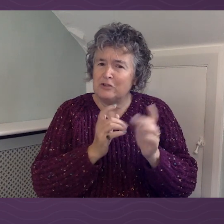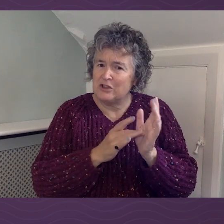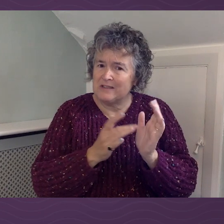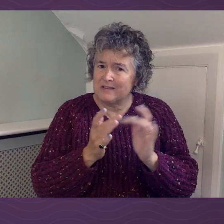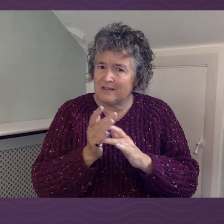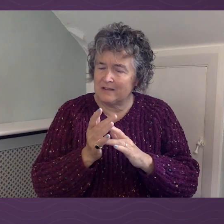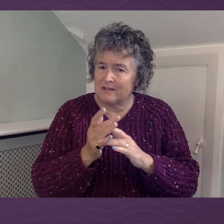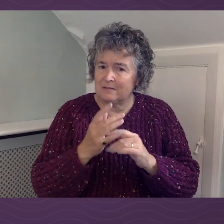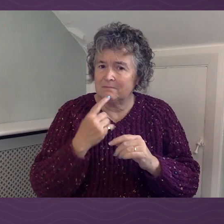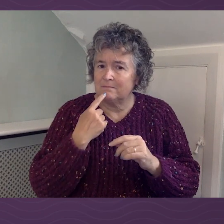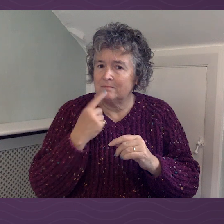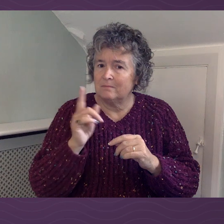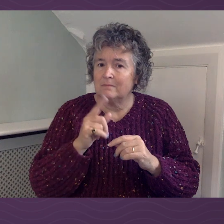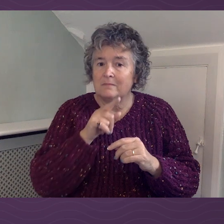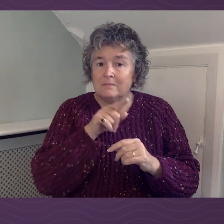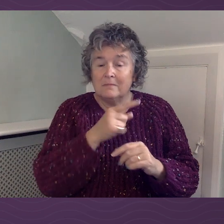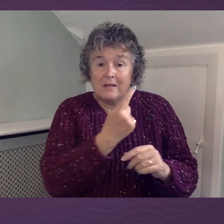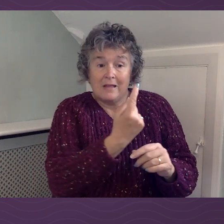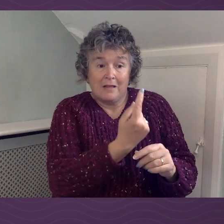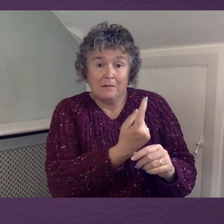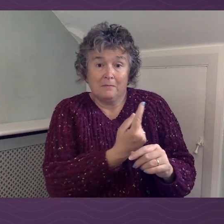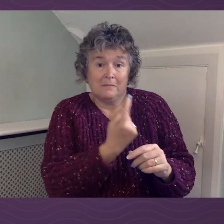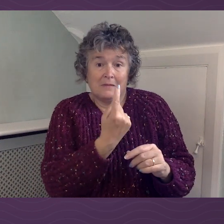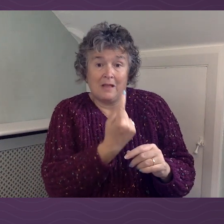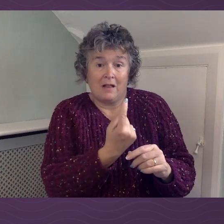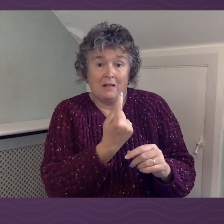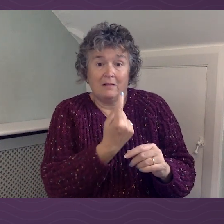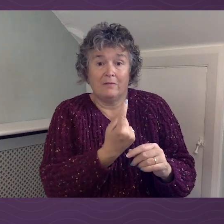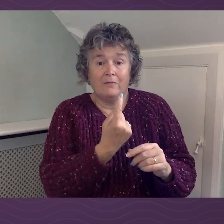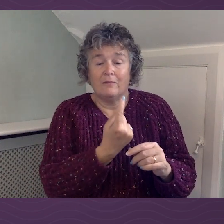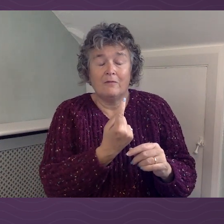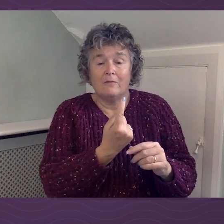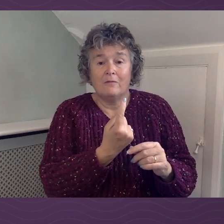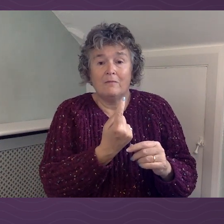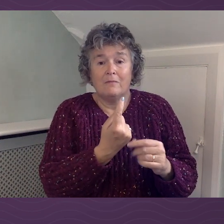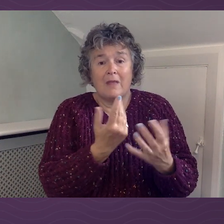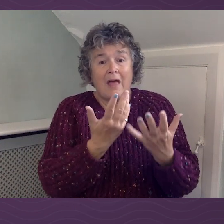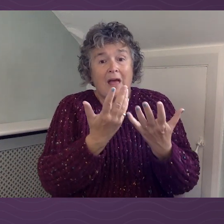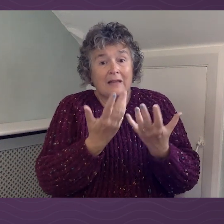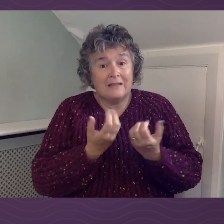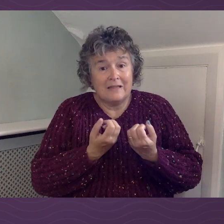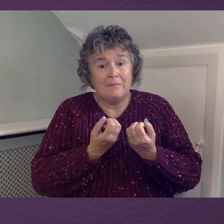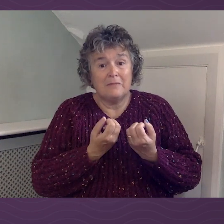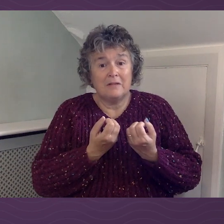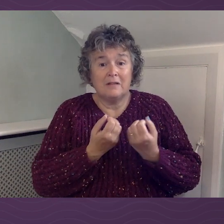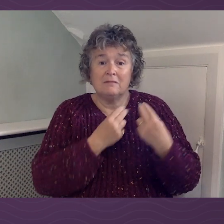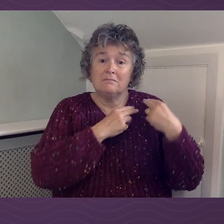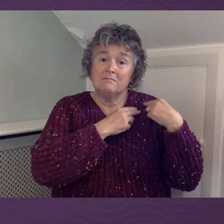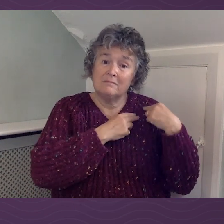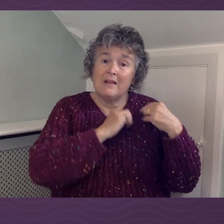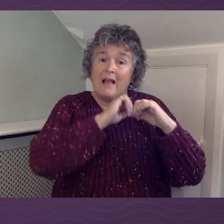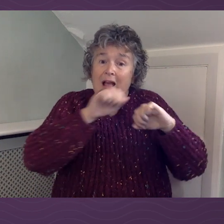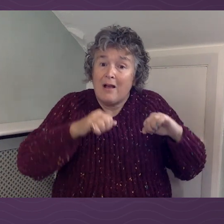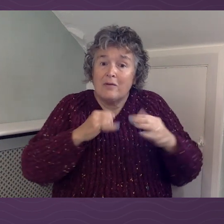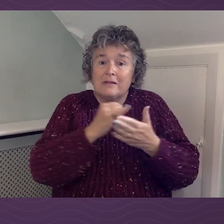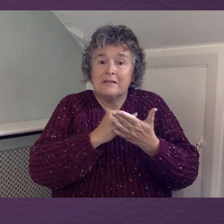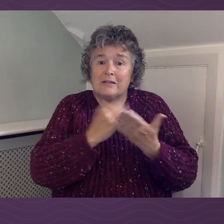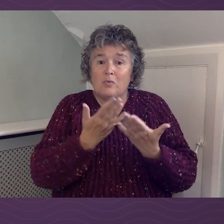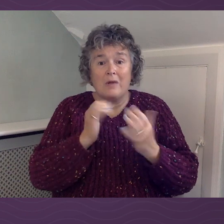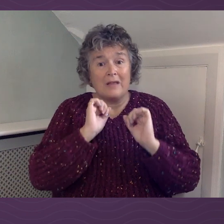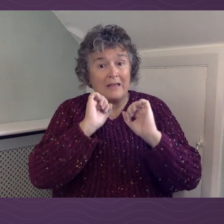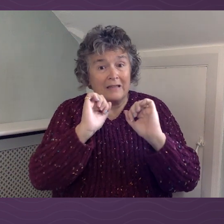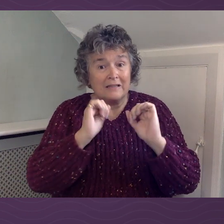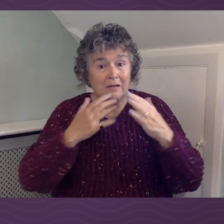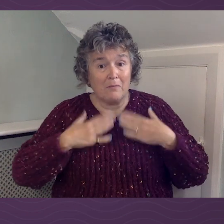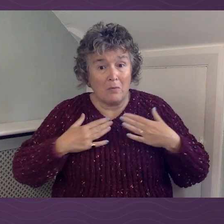He himself bore our sins in his body on the